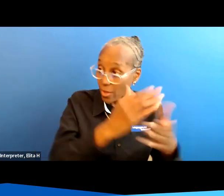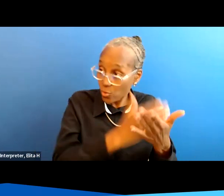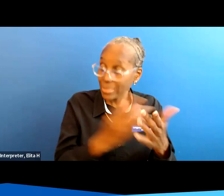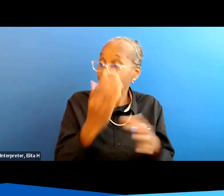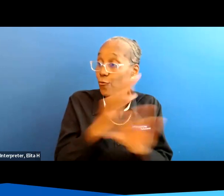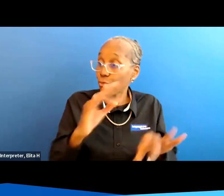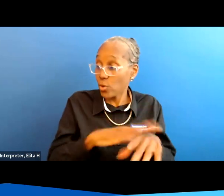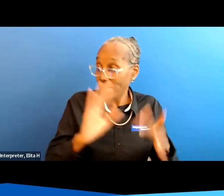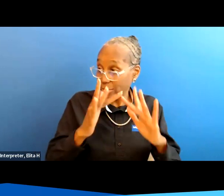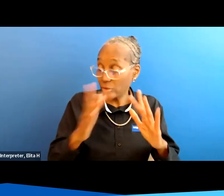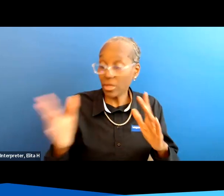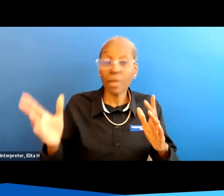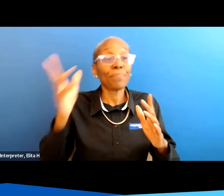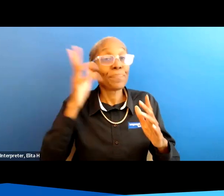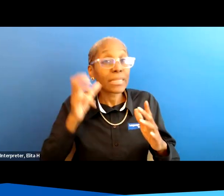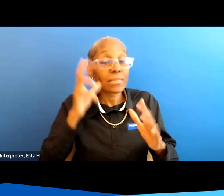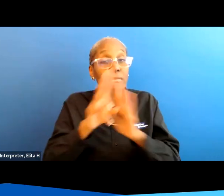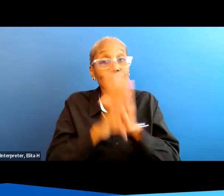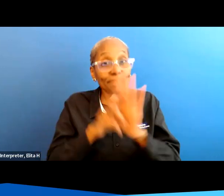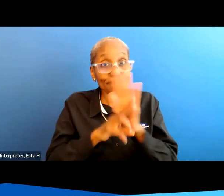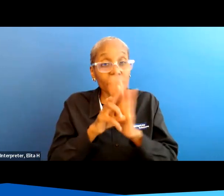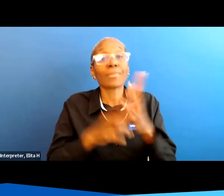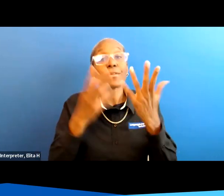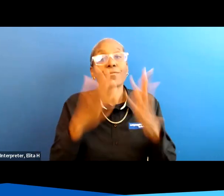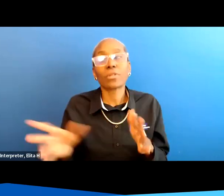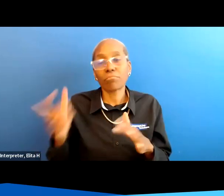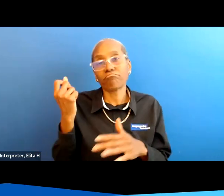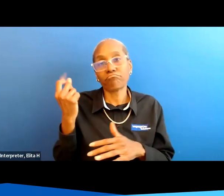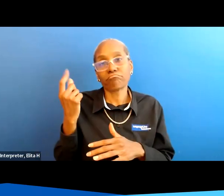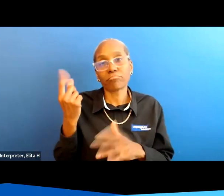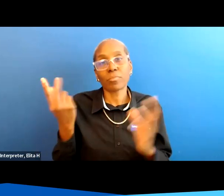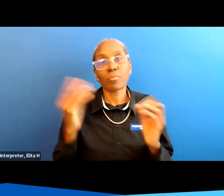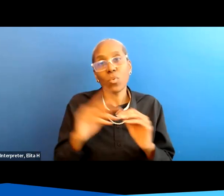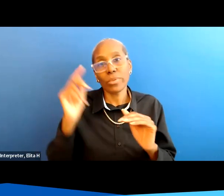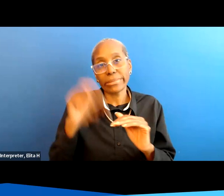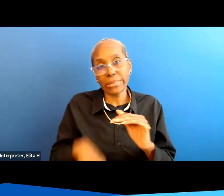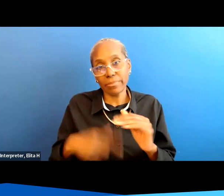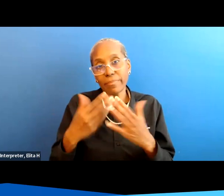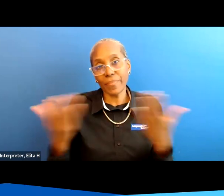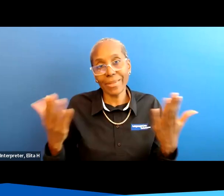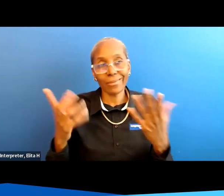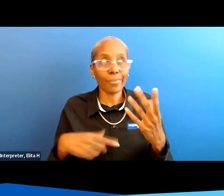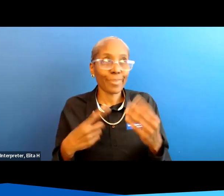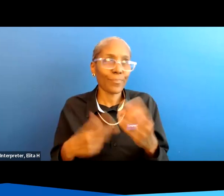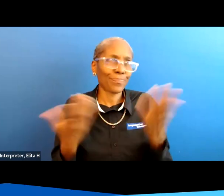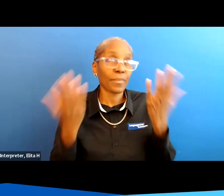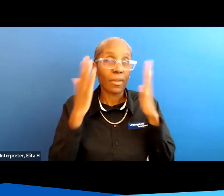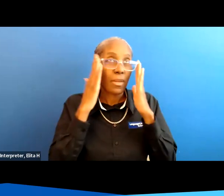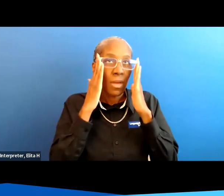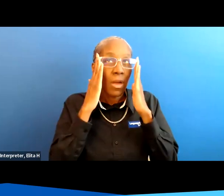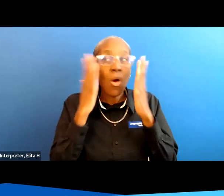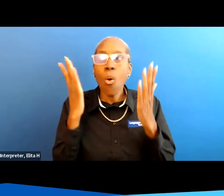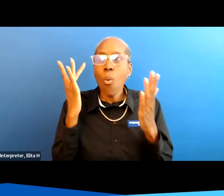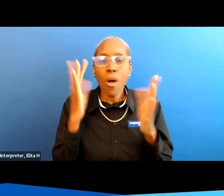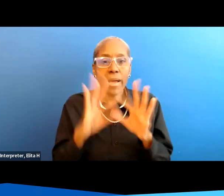over the internet you listen to videos and then it helps you understand more things like why is it important for